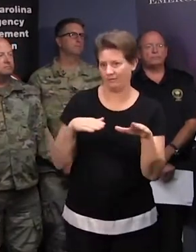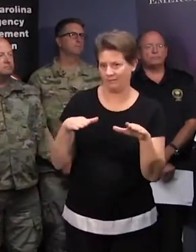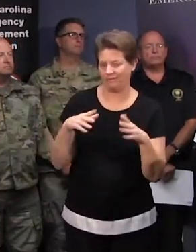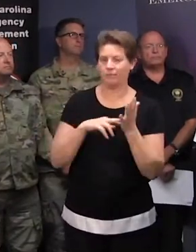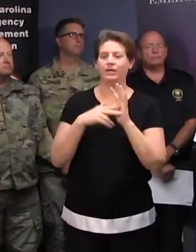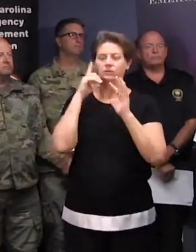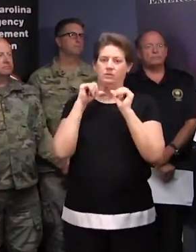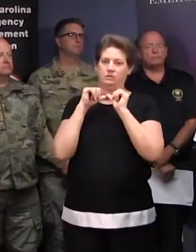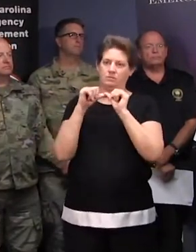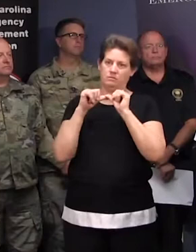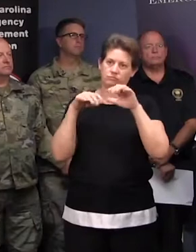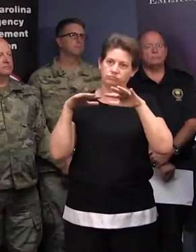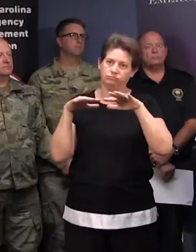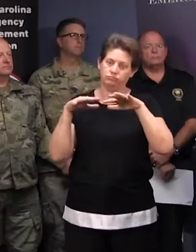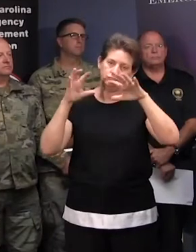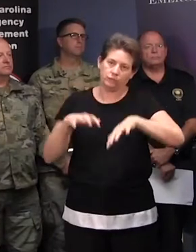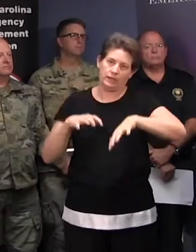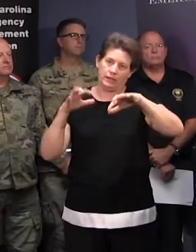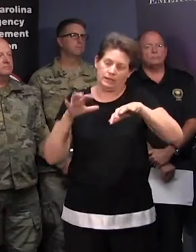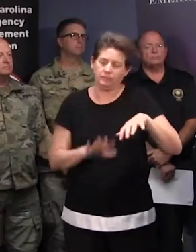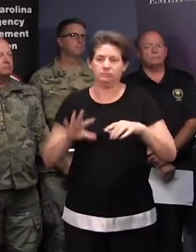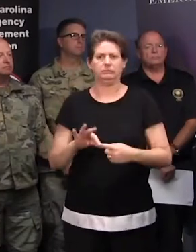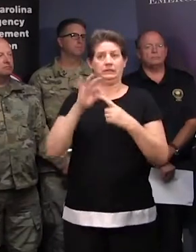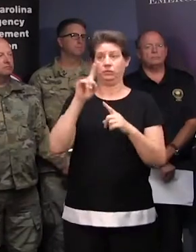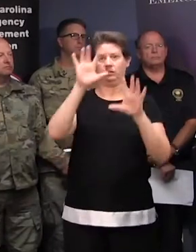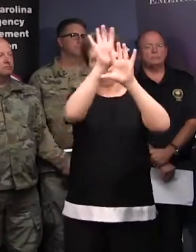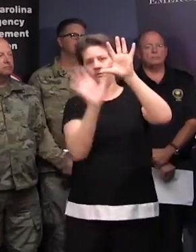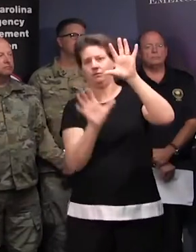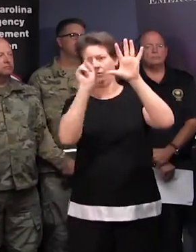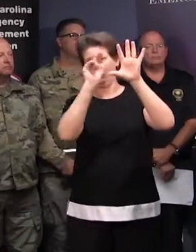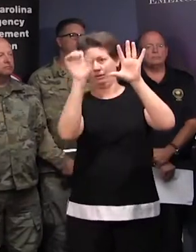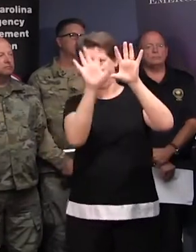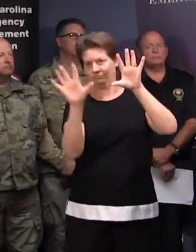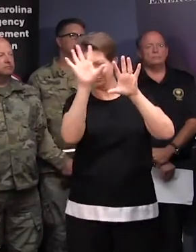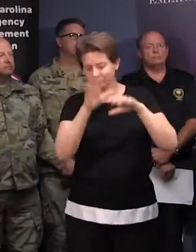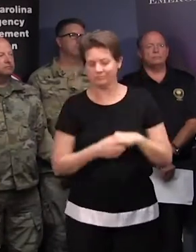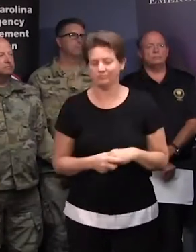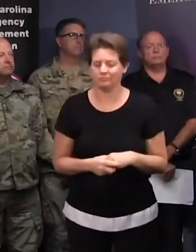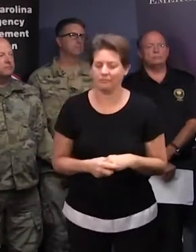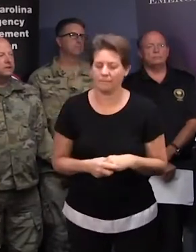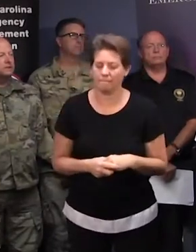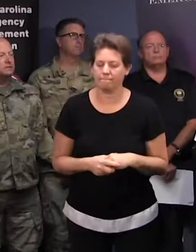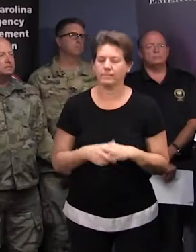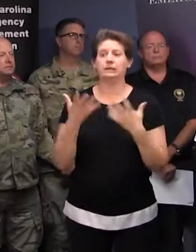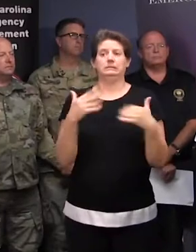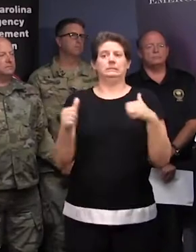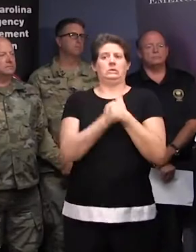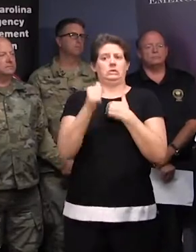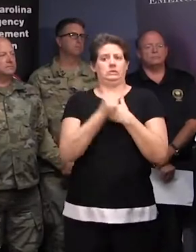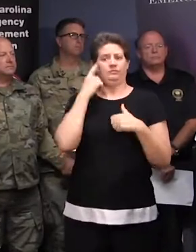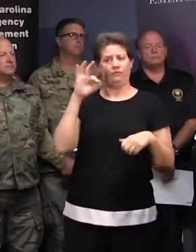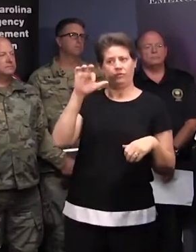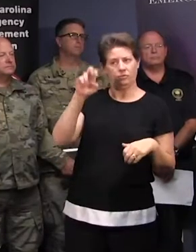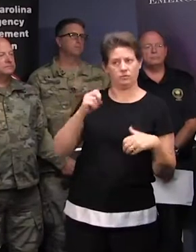especially across the northeast part of the state. There are many hazards associated with Florence, so I'll break down some of the biggest impacts we're